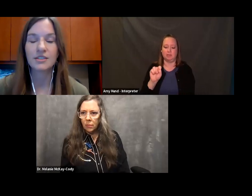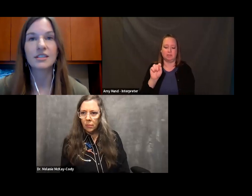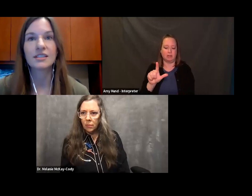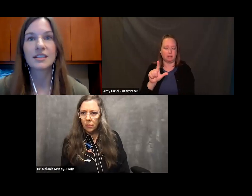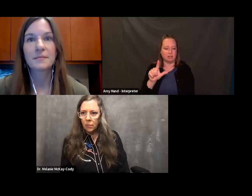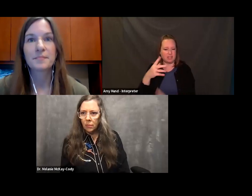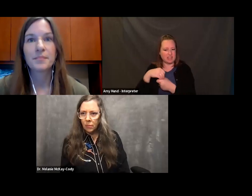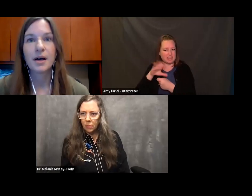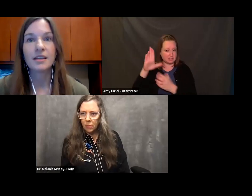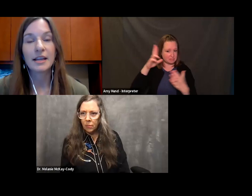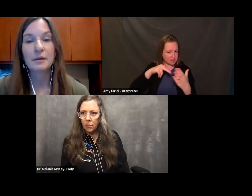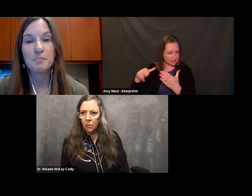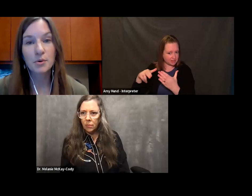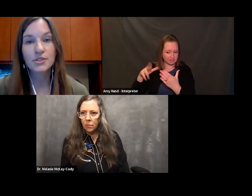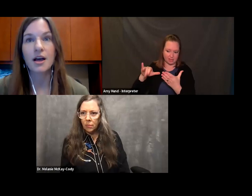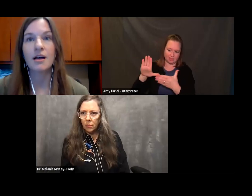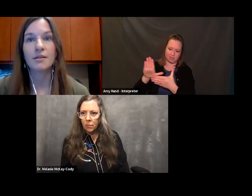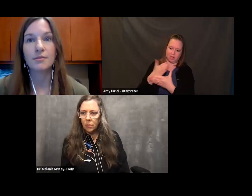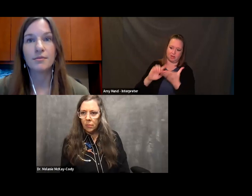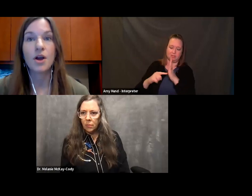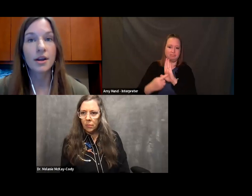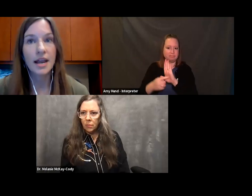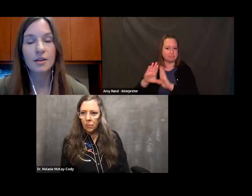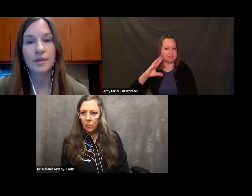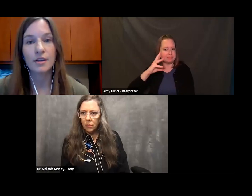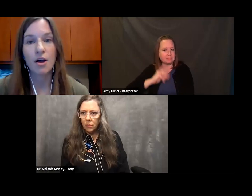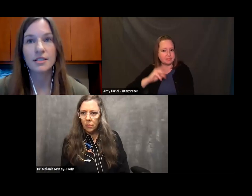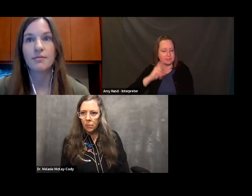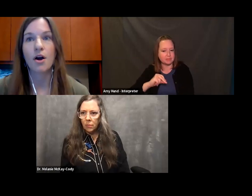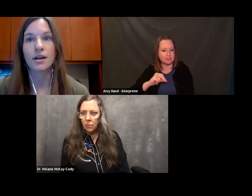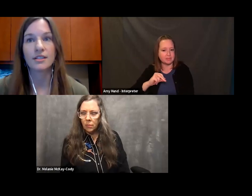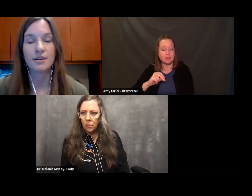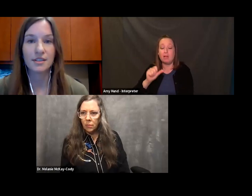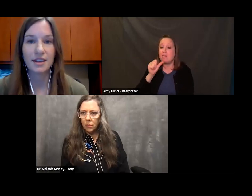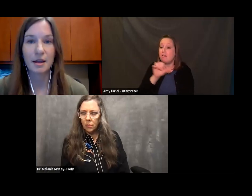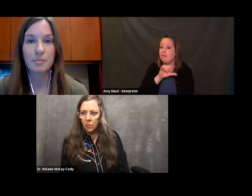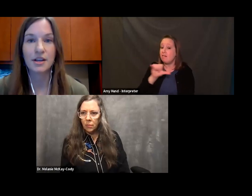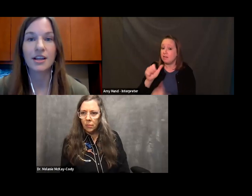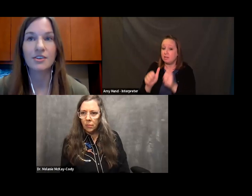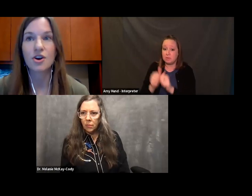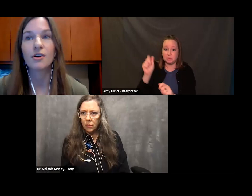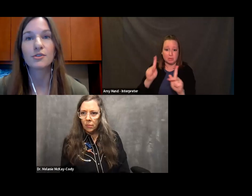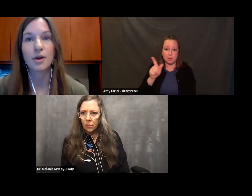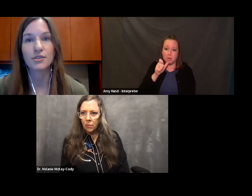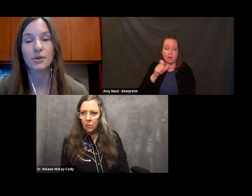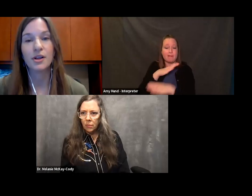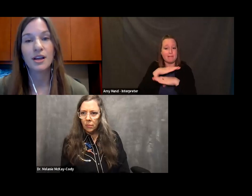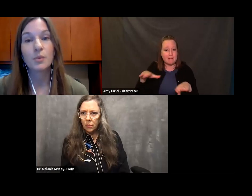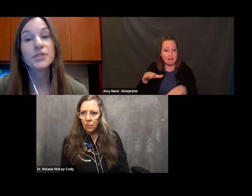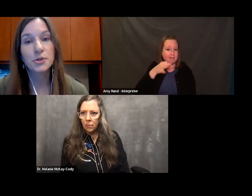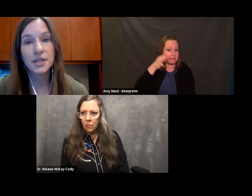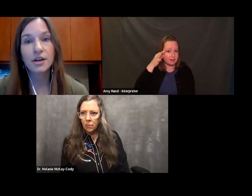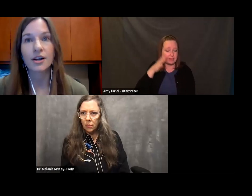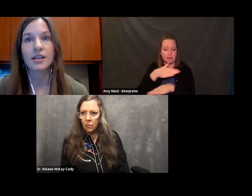experiences. Unlike most of non-Native and non-Deaf artists of this time period, Charles Russell